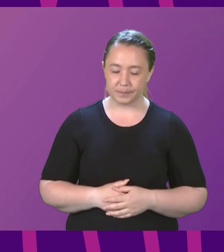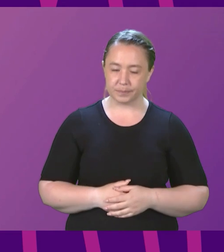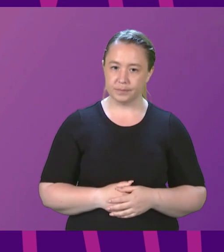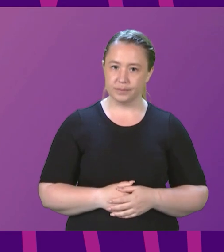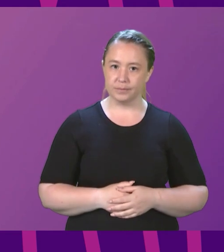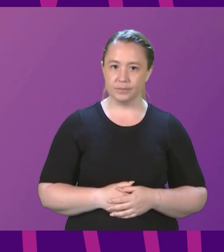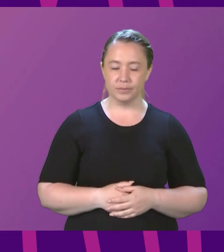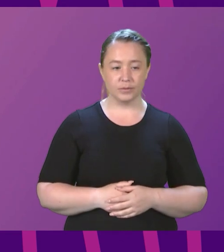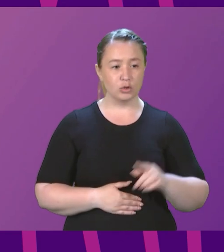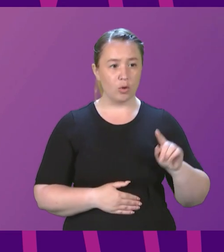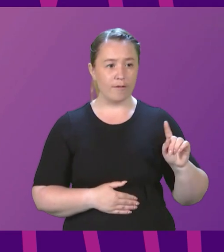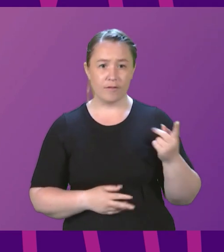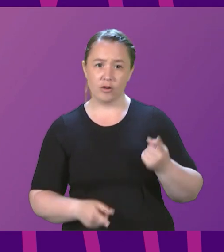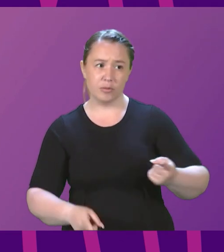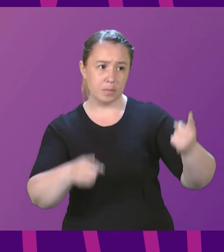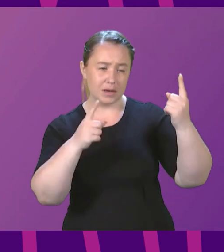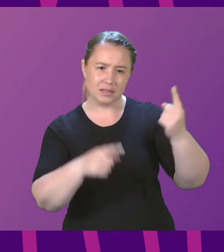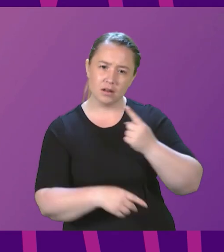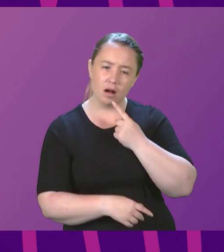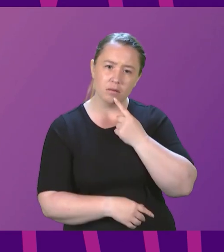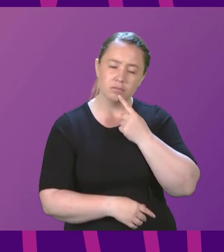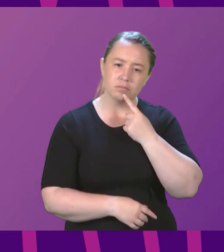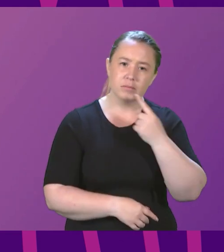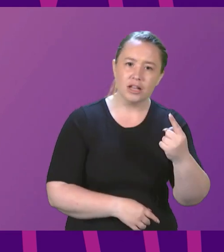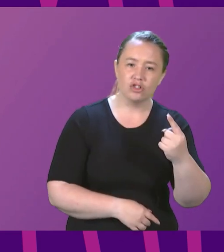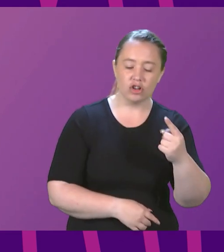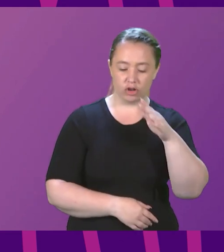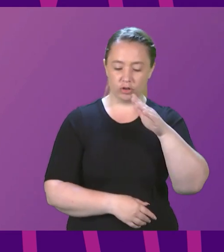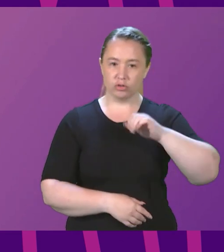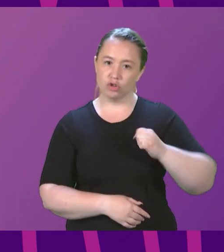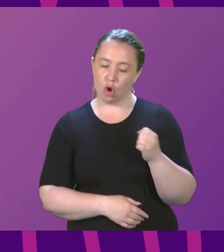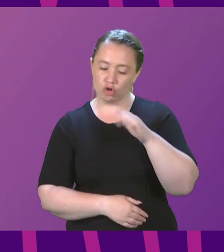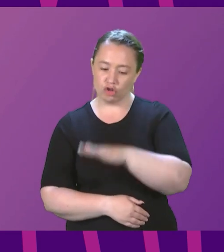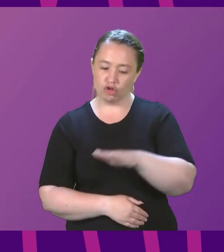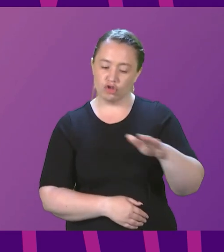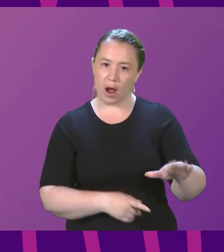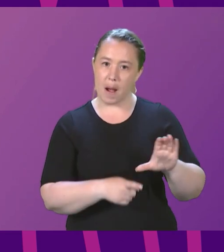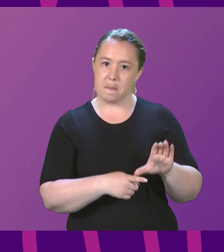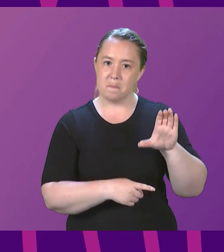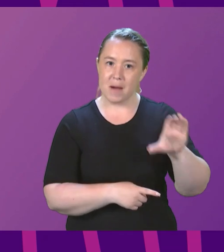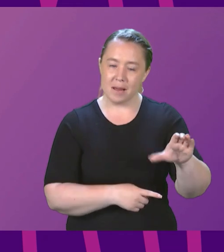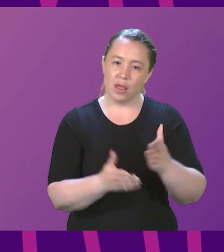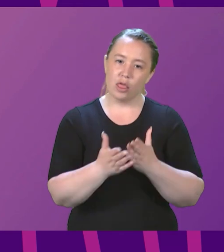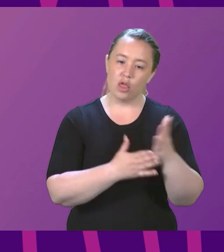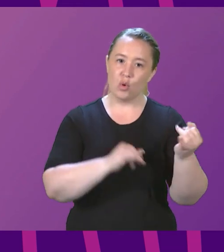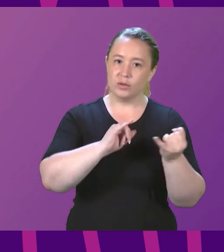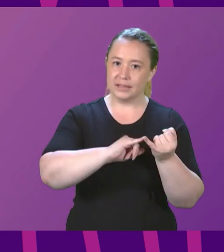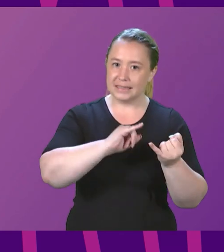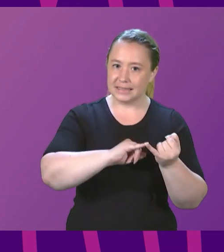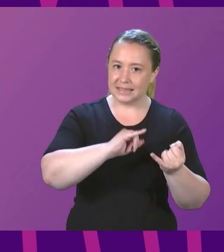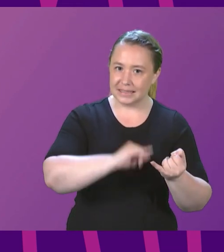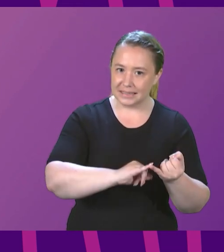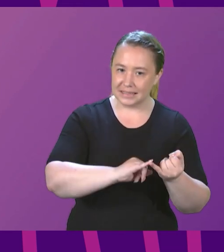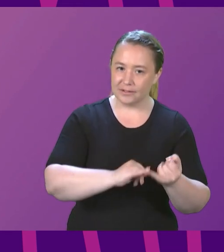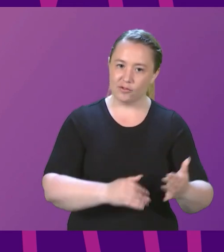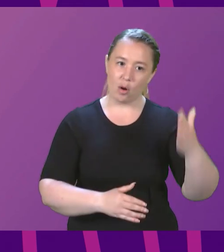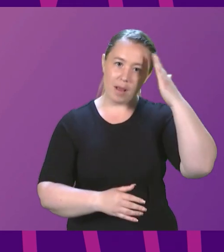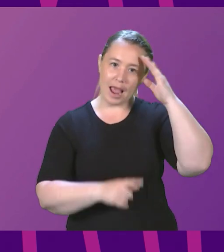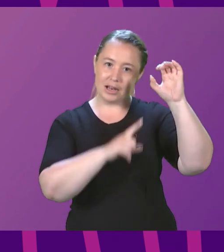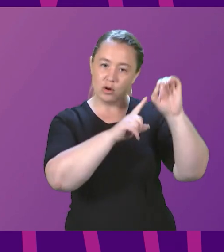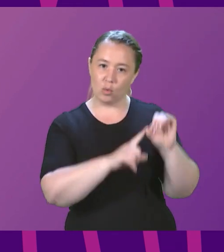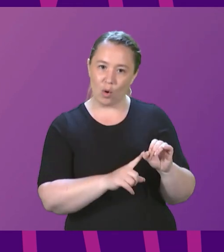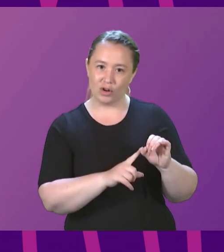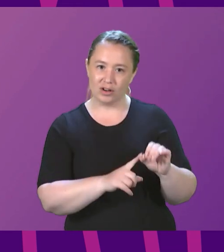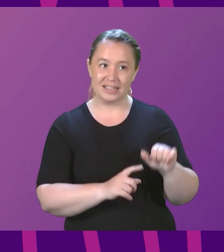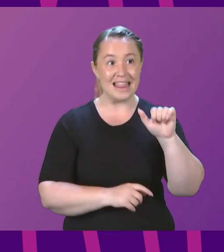Minister has already mentioned the Scottish Child Payment, which has been delivered by Social Security Scotland from its headquarters in the Yes City